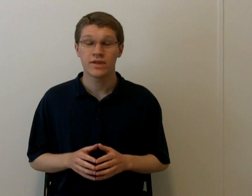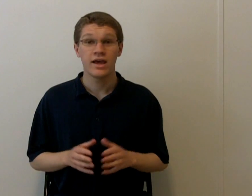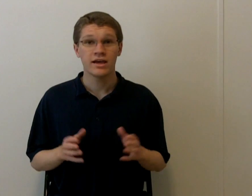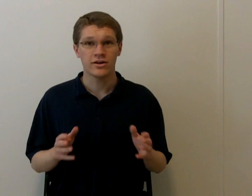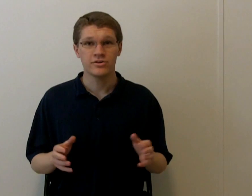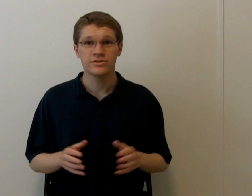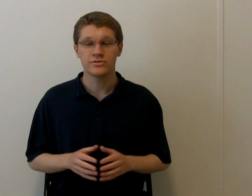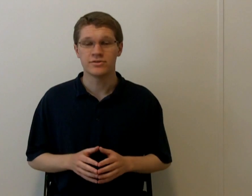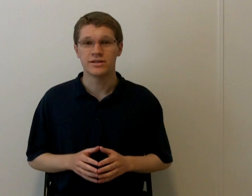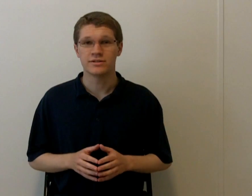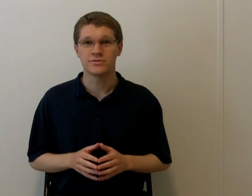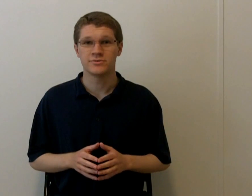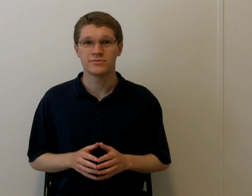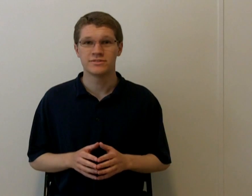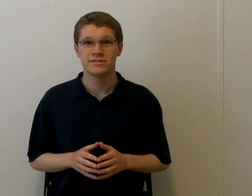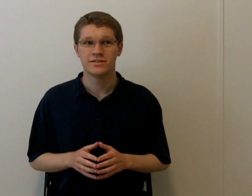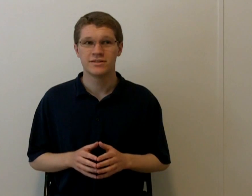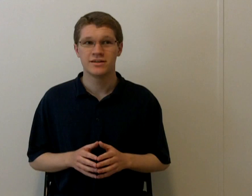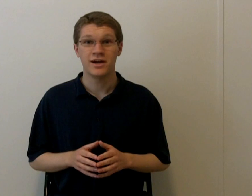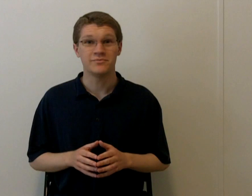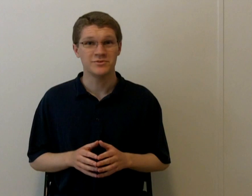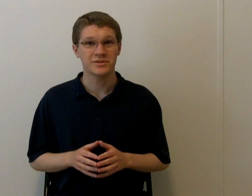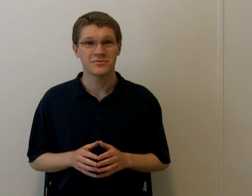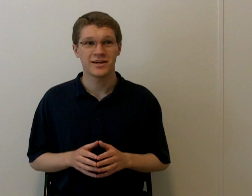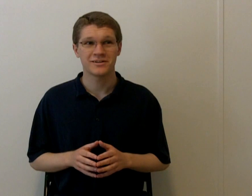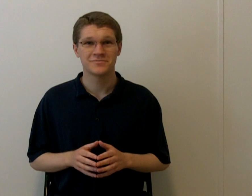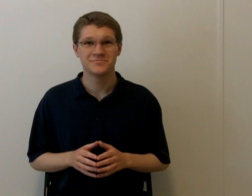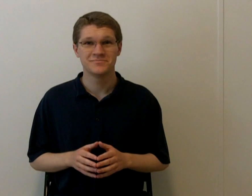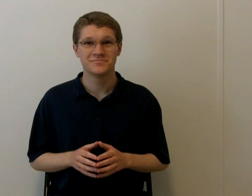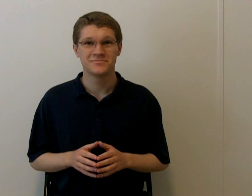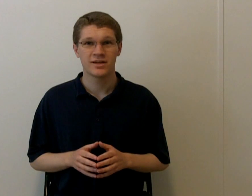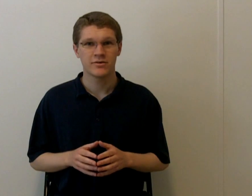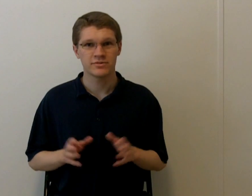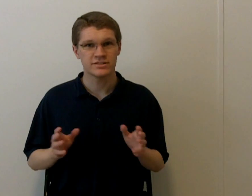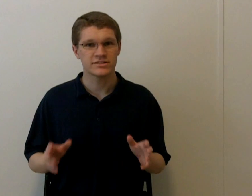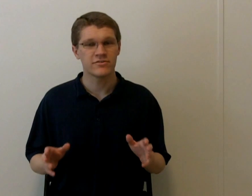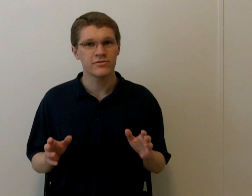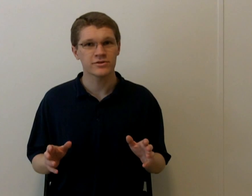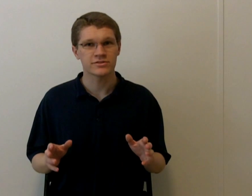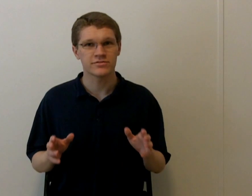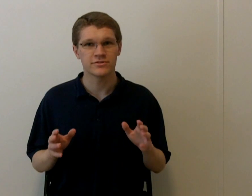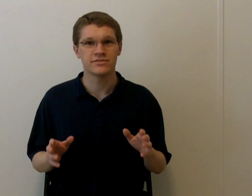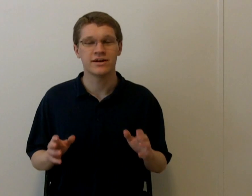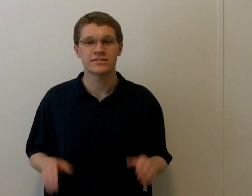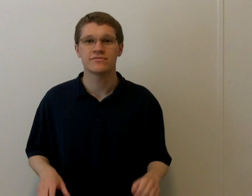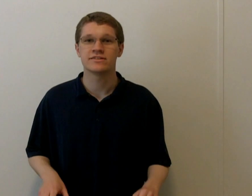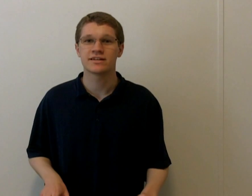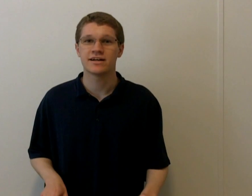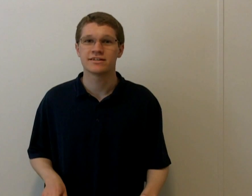It also includes a music creator, which is the first for a device of this kind.